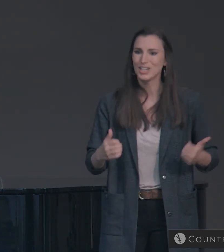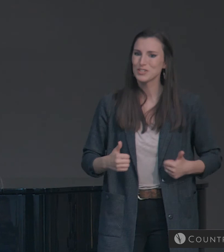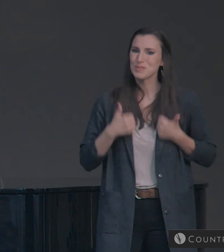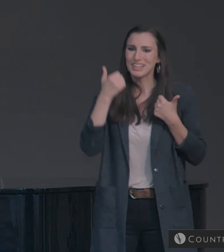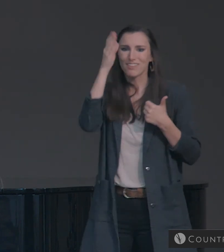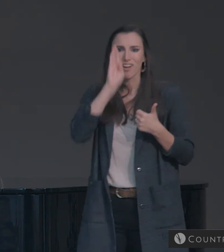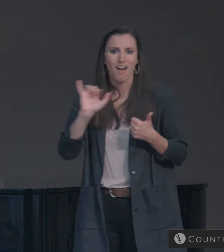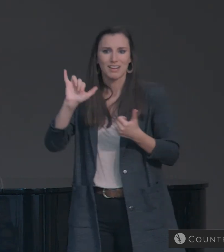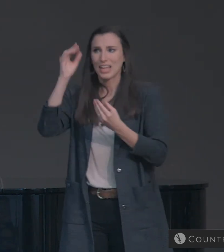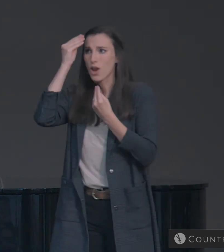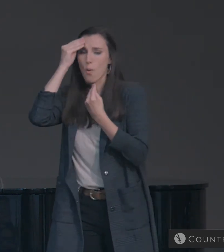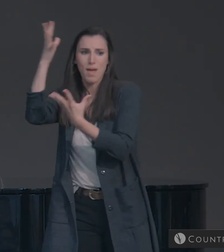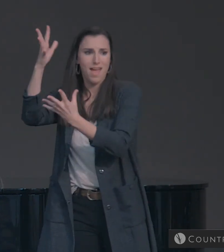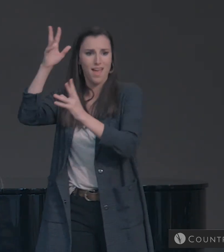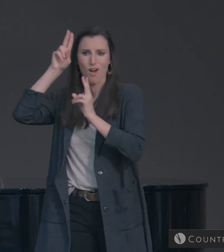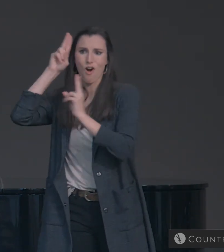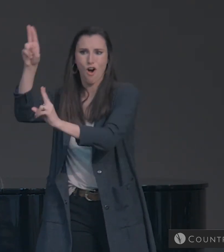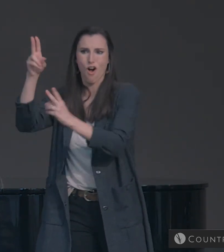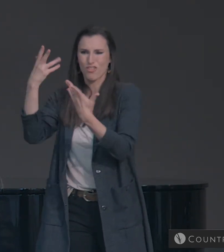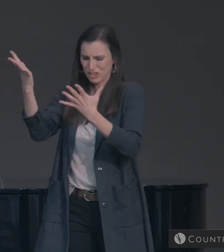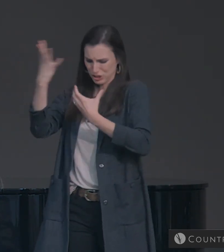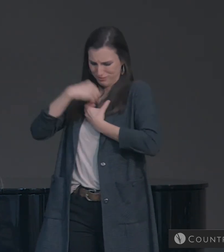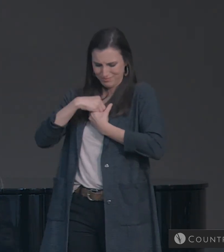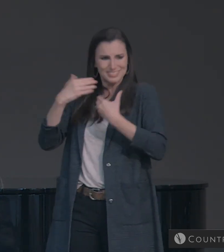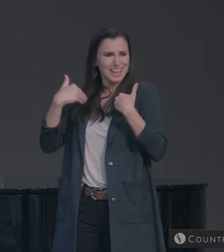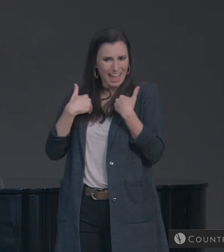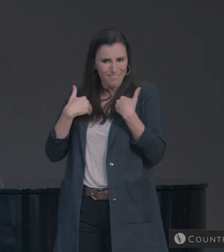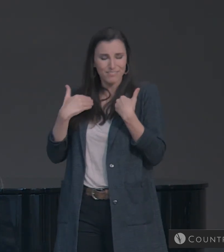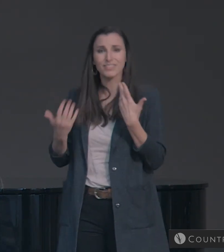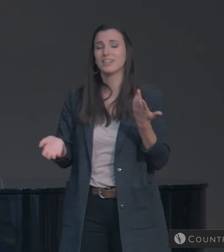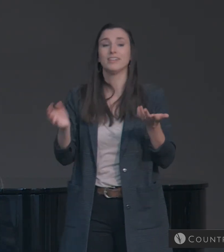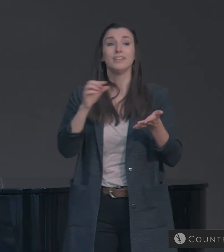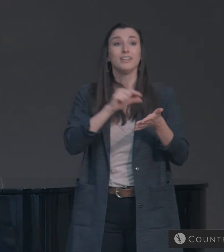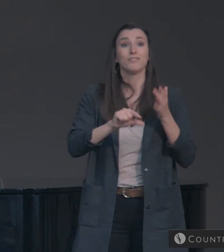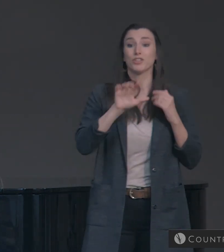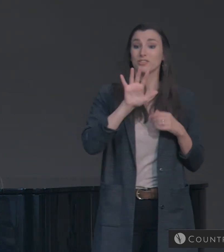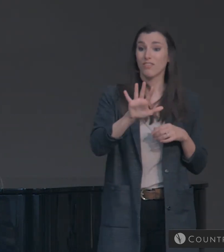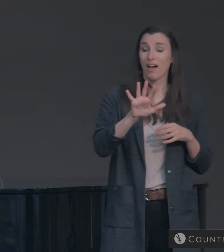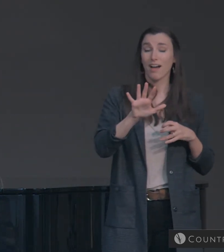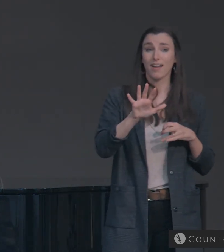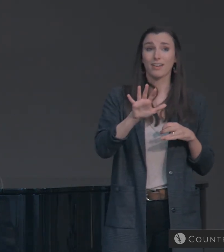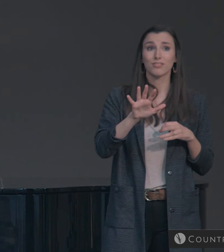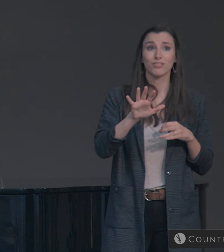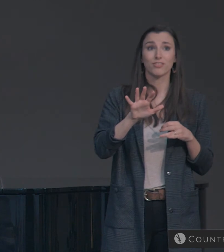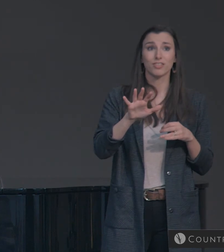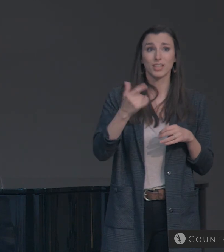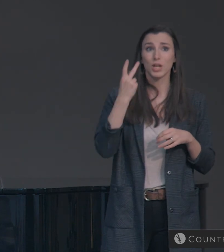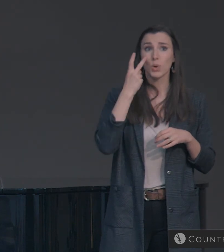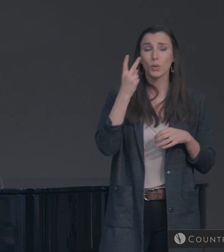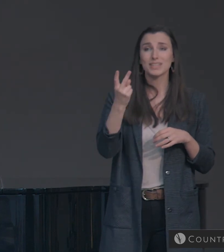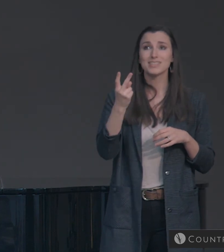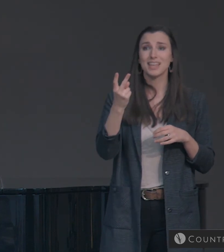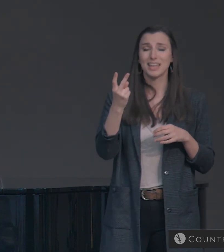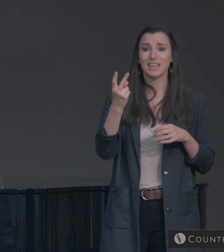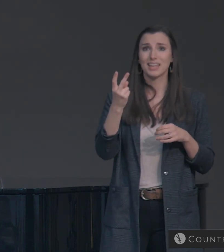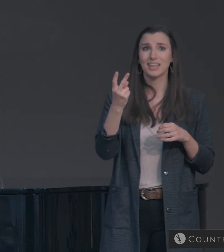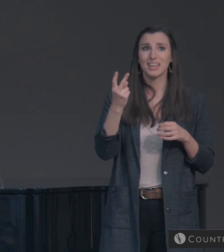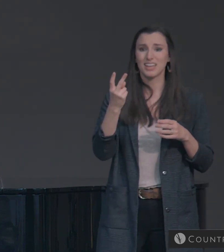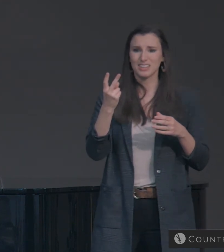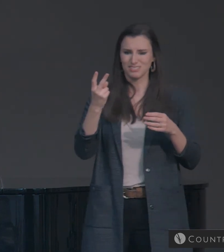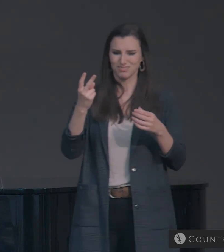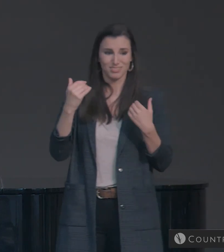and godliness. Godliness. In verses 5 through 7, we see the full